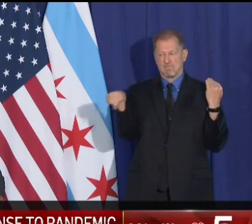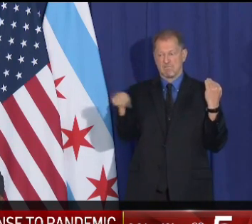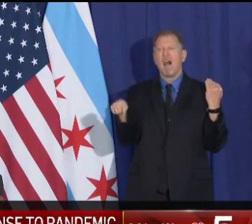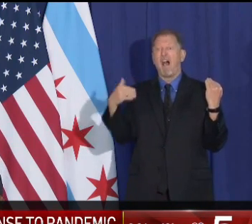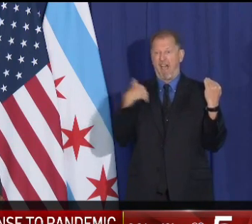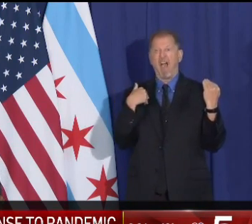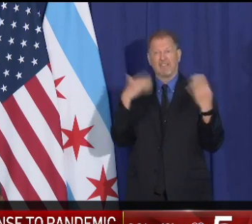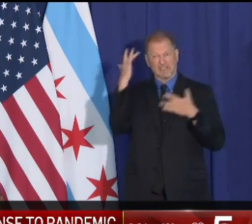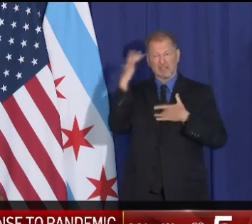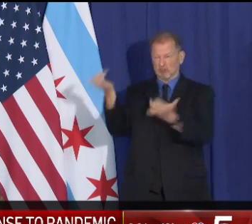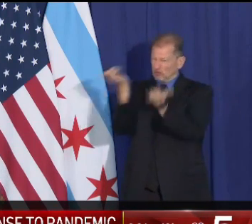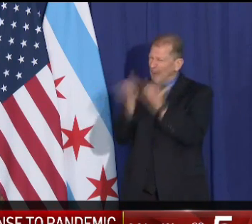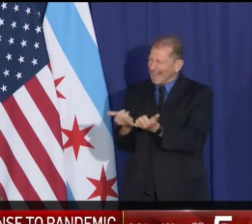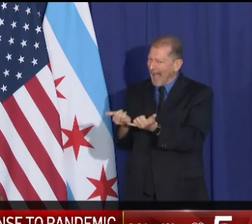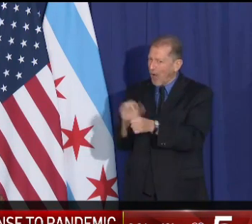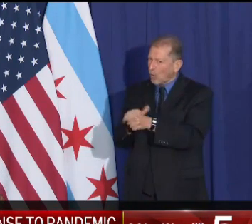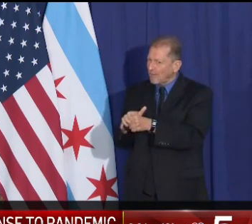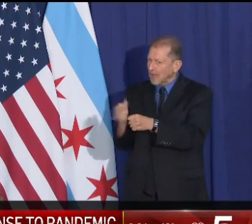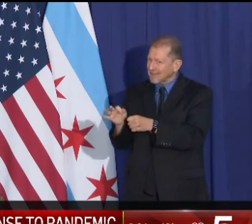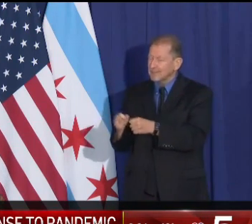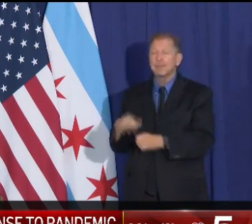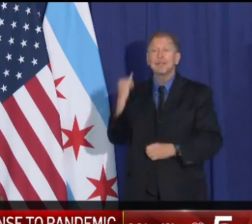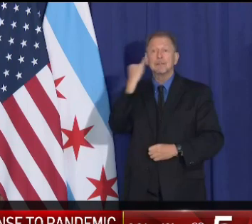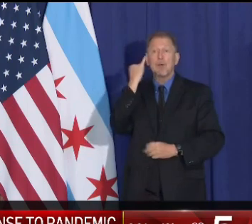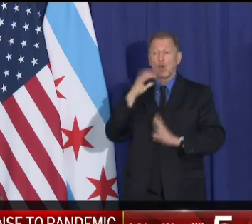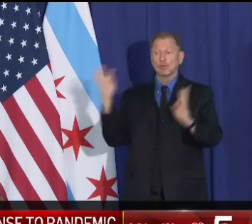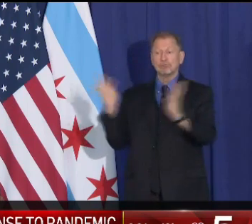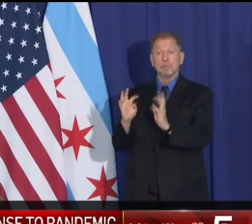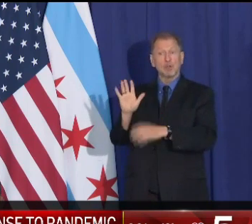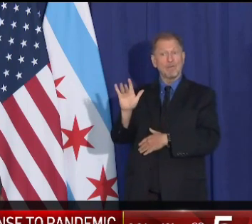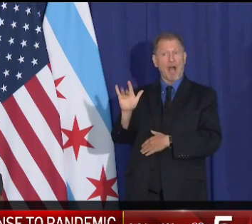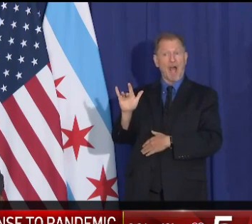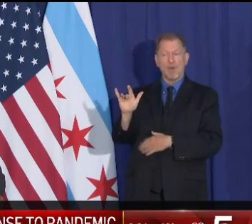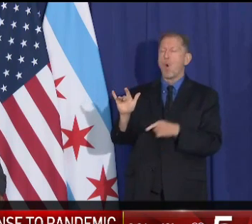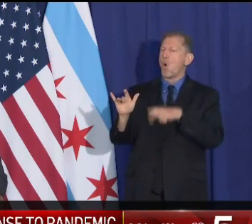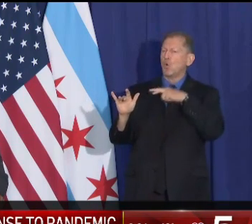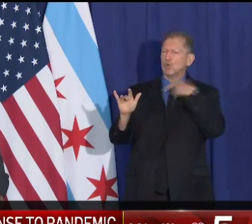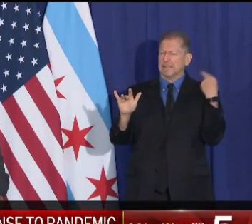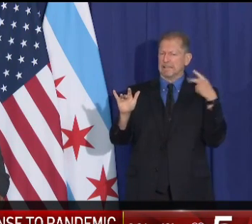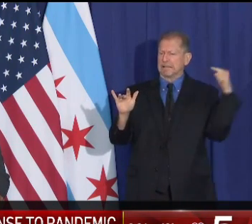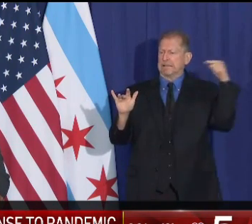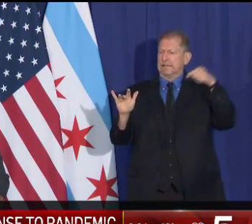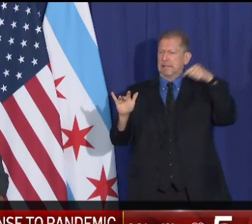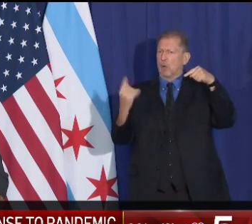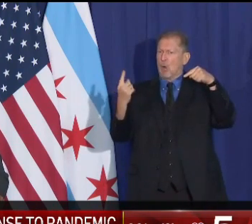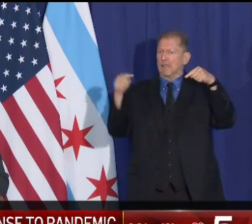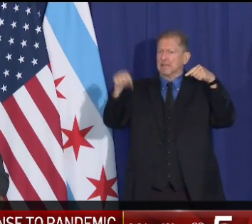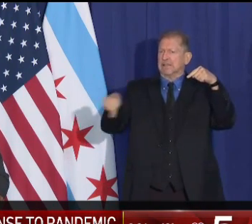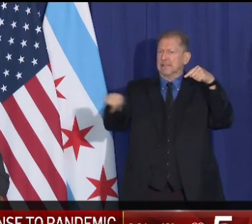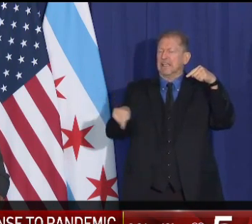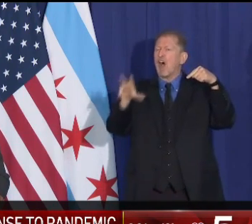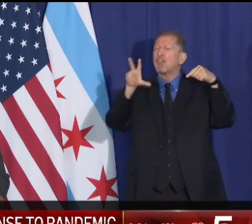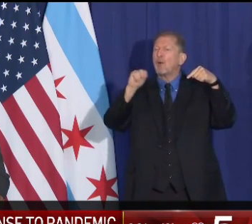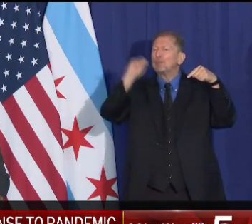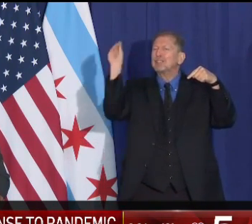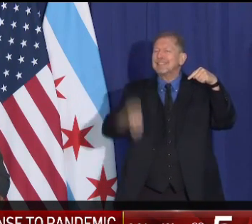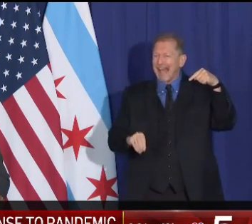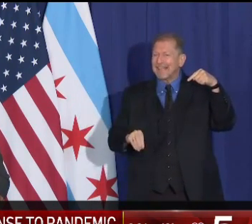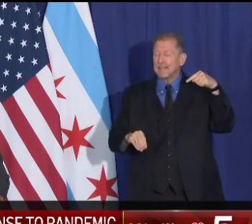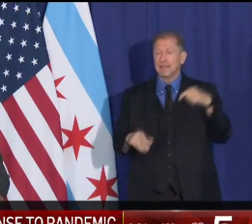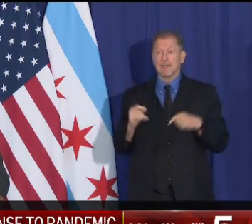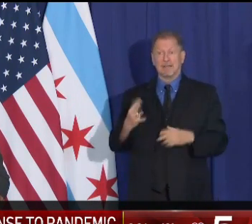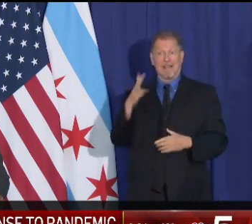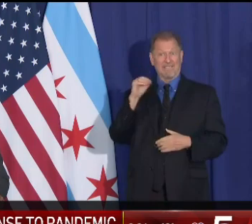-19 right now. If you're in a group of 25, that risk factor jumps to 30%. And in a group of